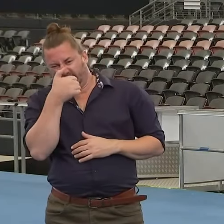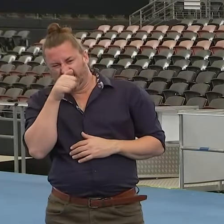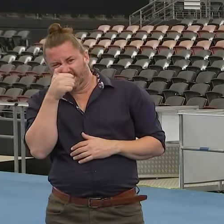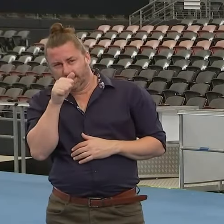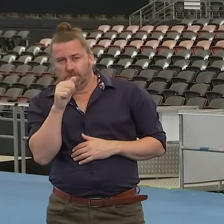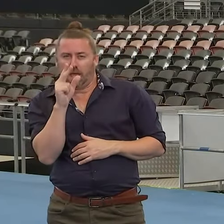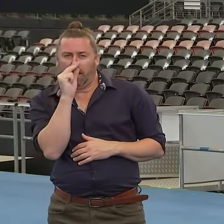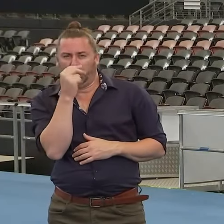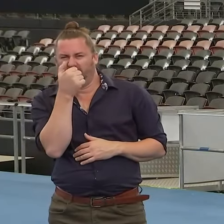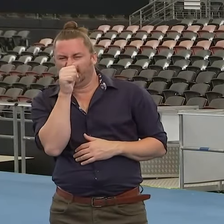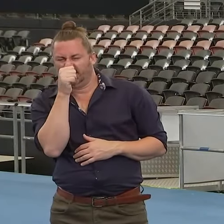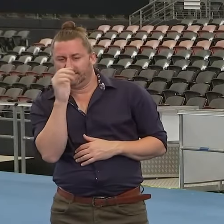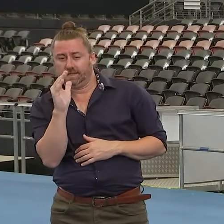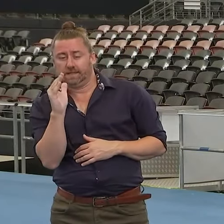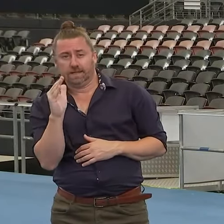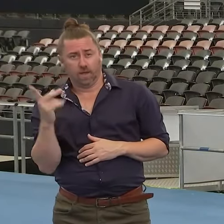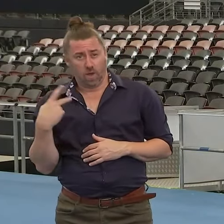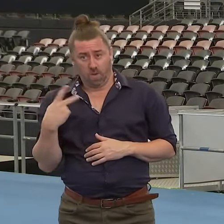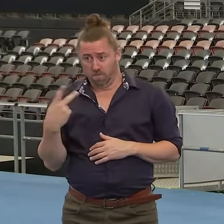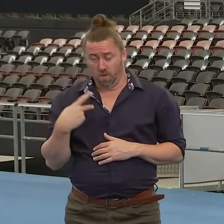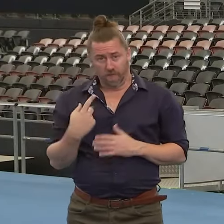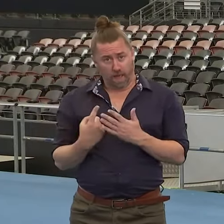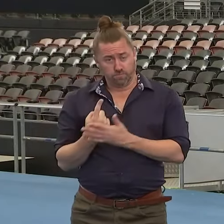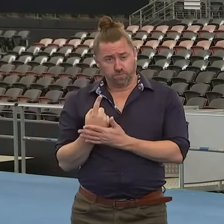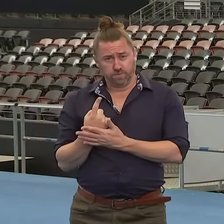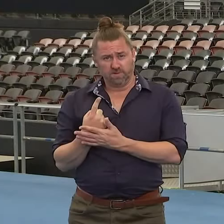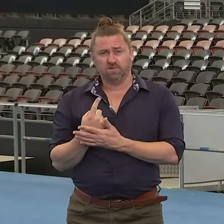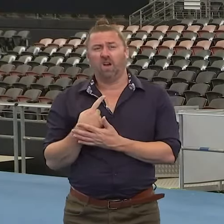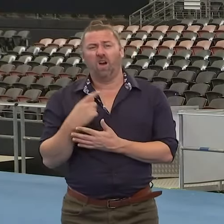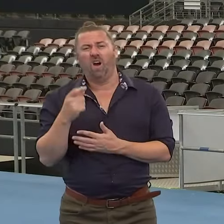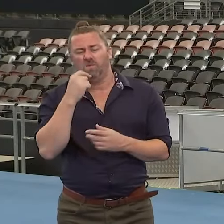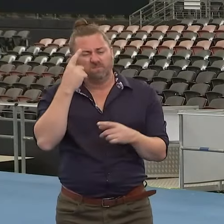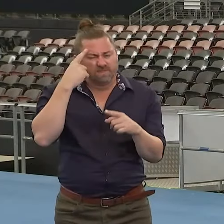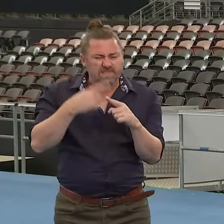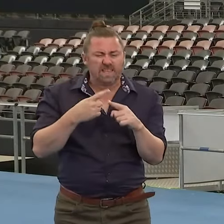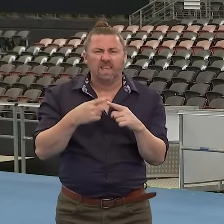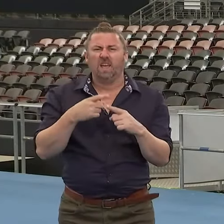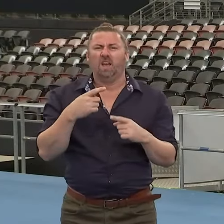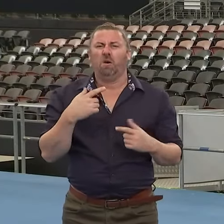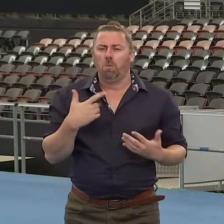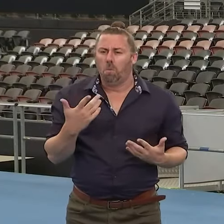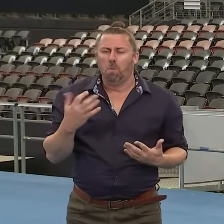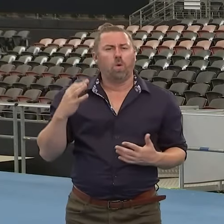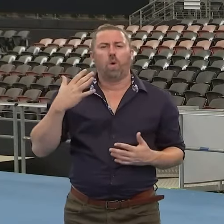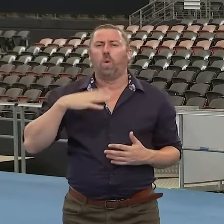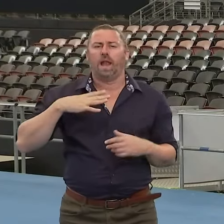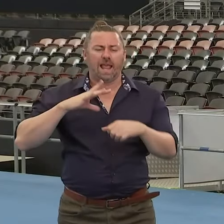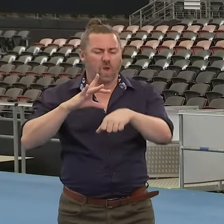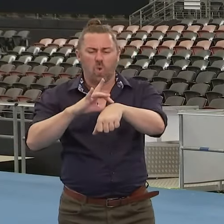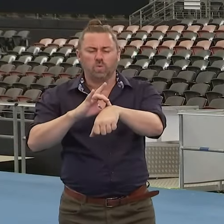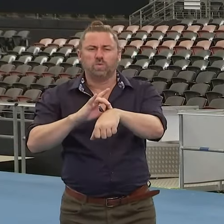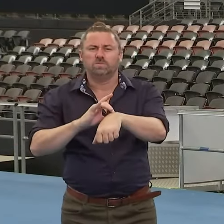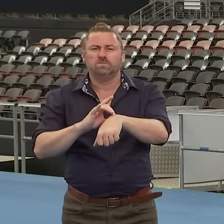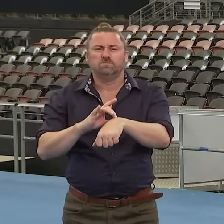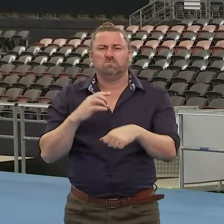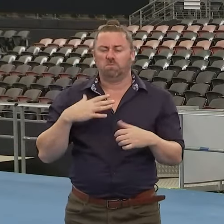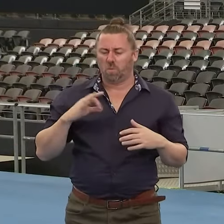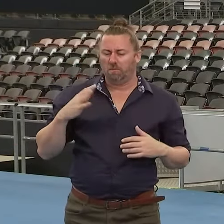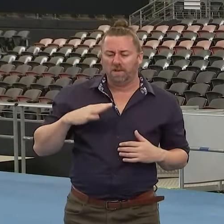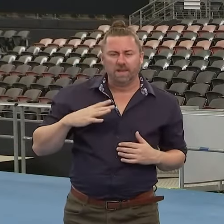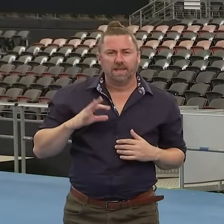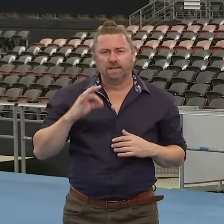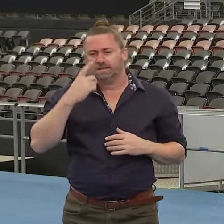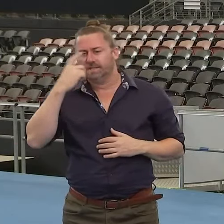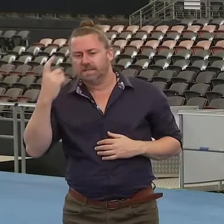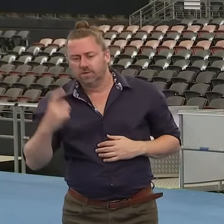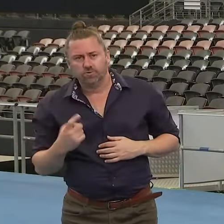COVID. And even though I described my symptoms as mild and that I didn't require hospitalisation, and we didn't have